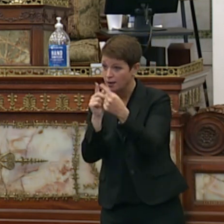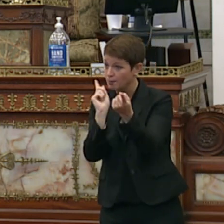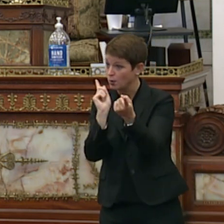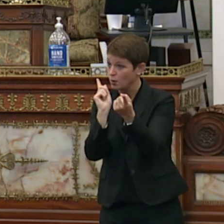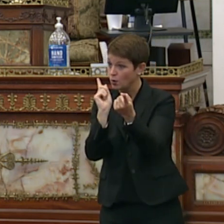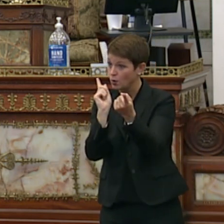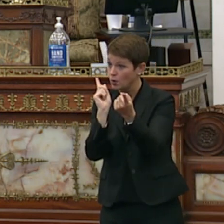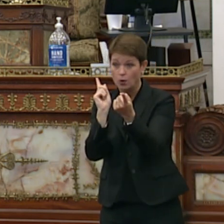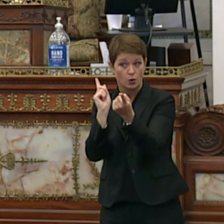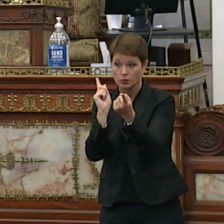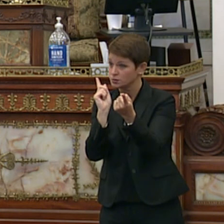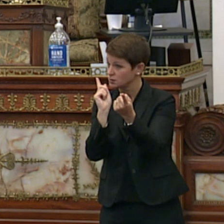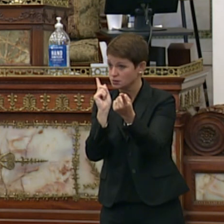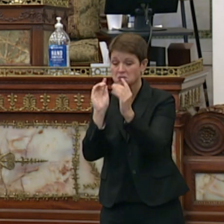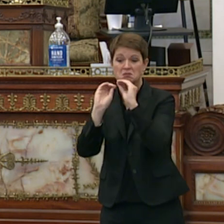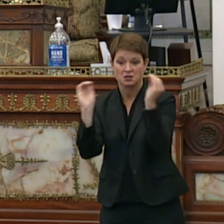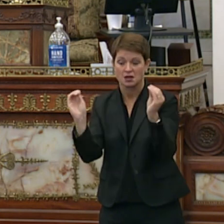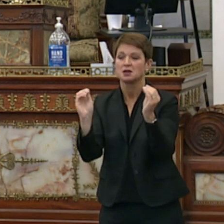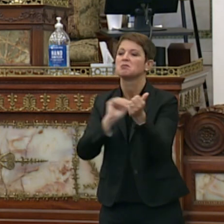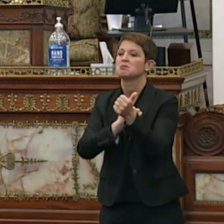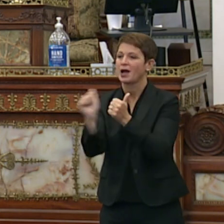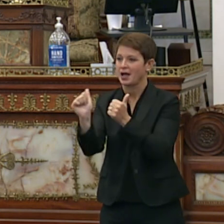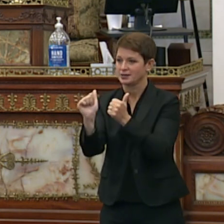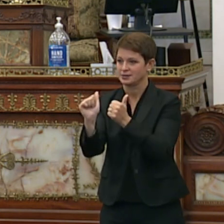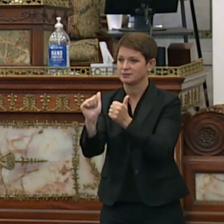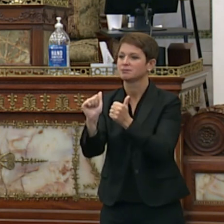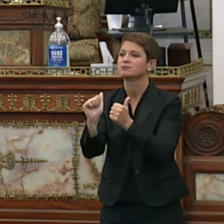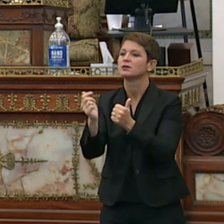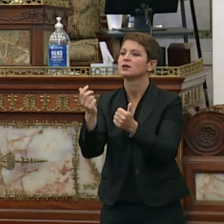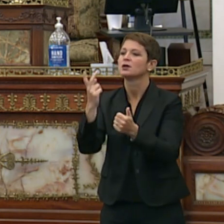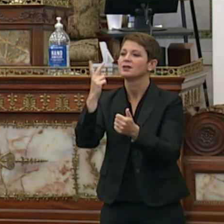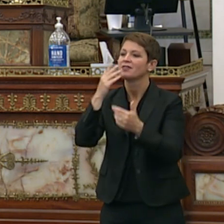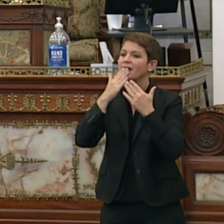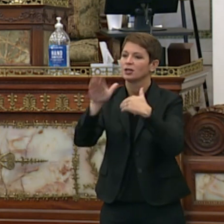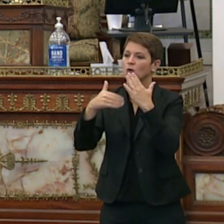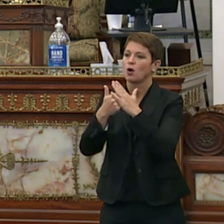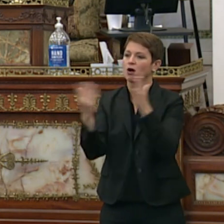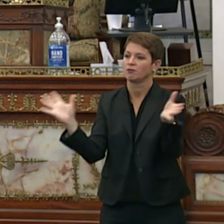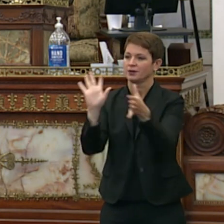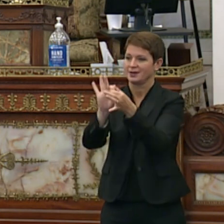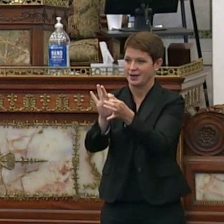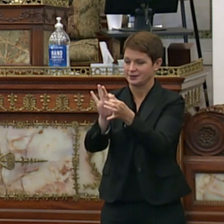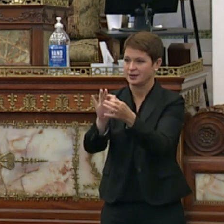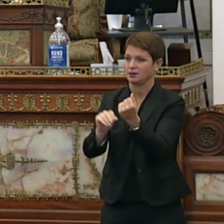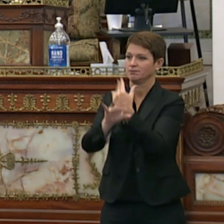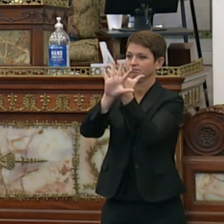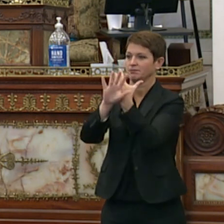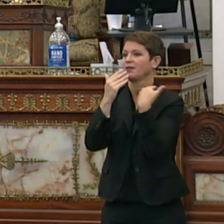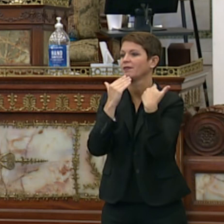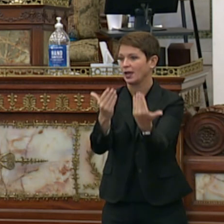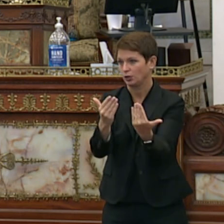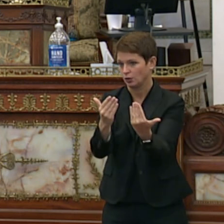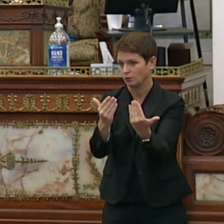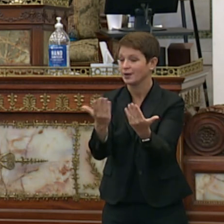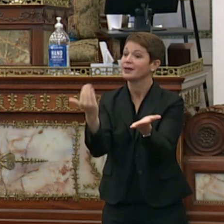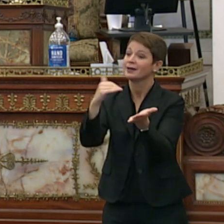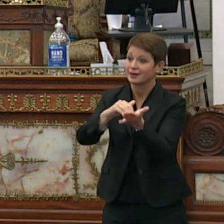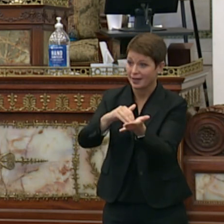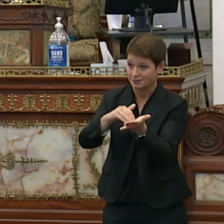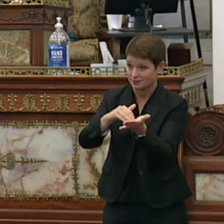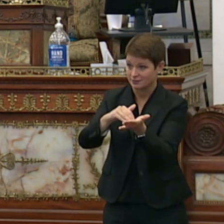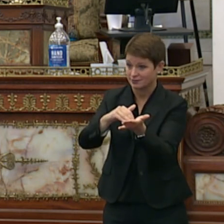those opposed eyes have it the motion carries i want to thank you all very much and again